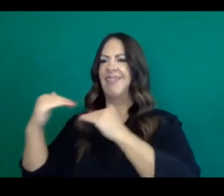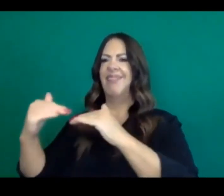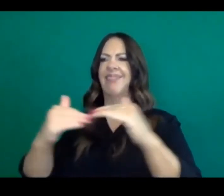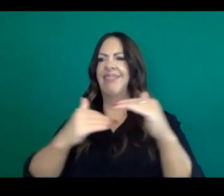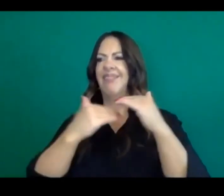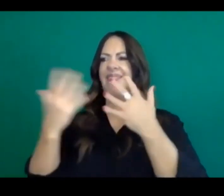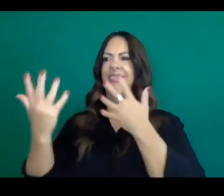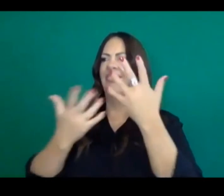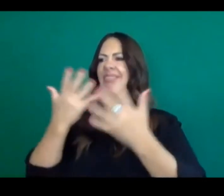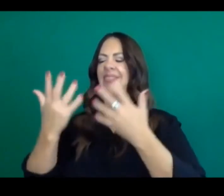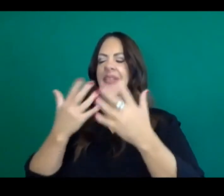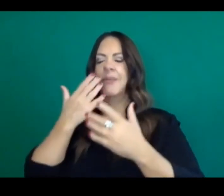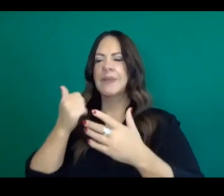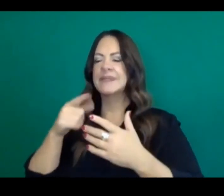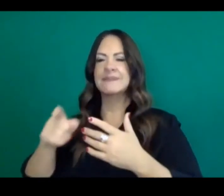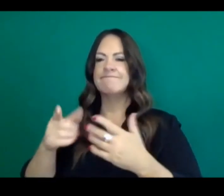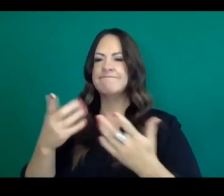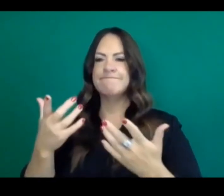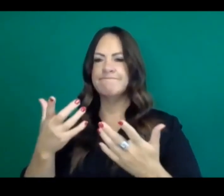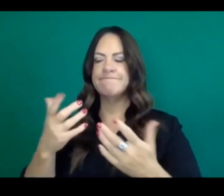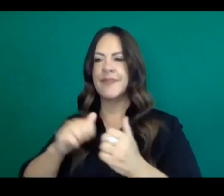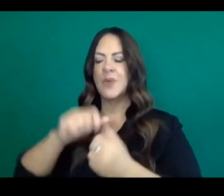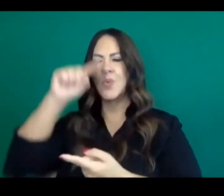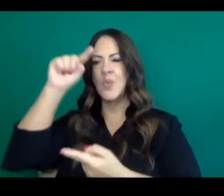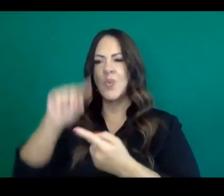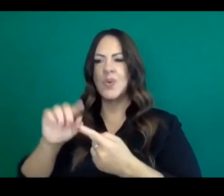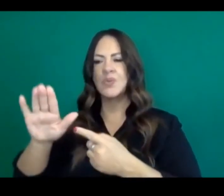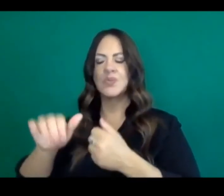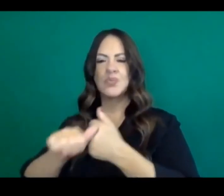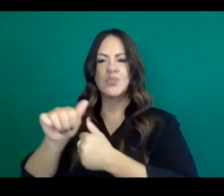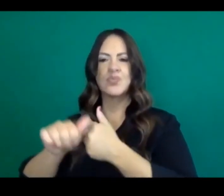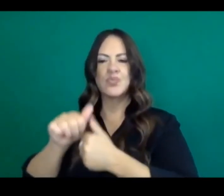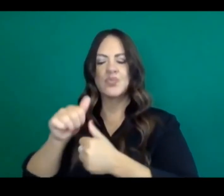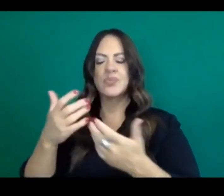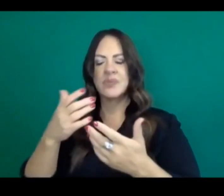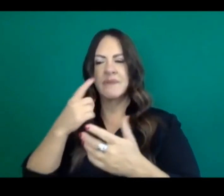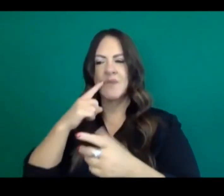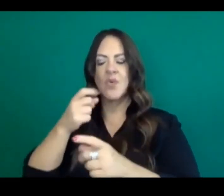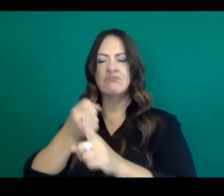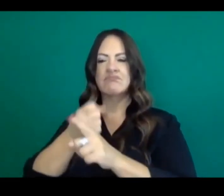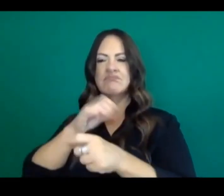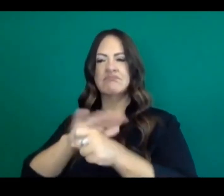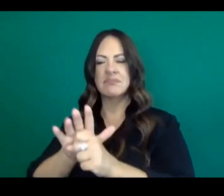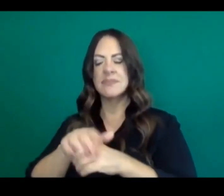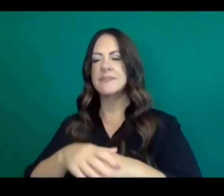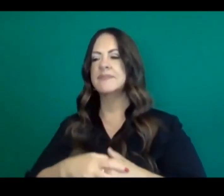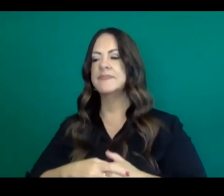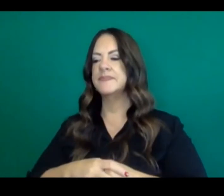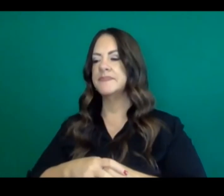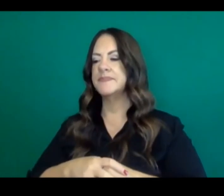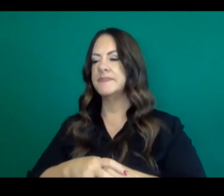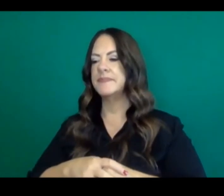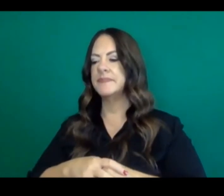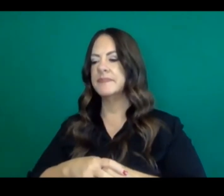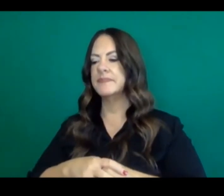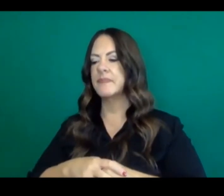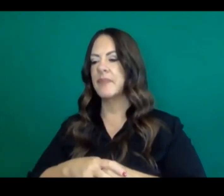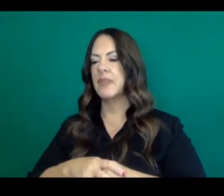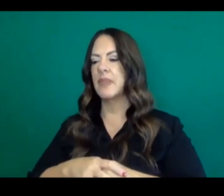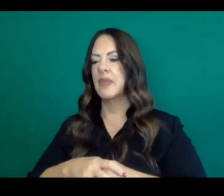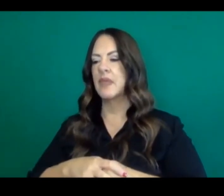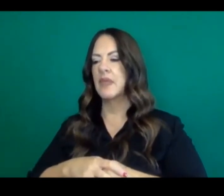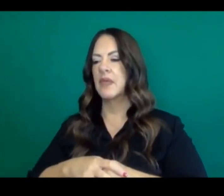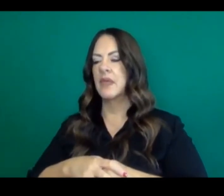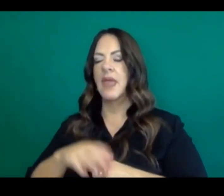not, um, not reduce your risk around COVID. So, uh, I think as a state, uh, the response